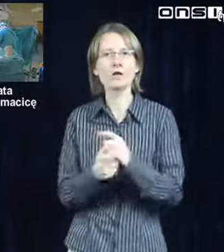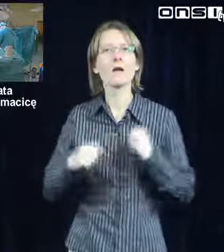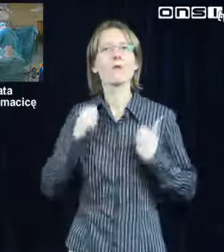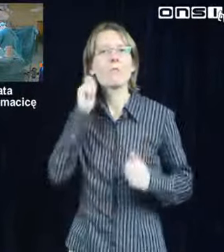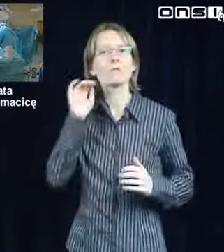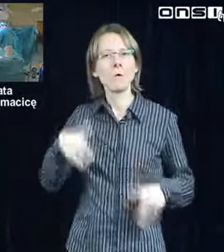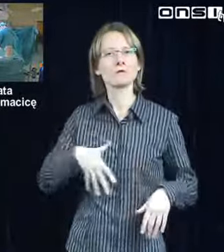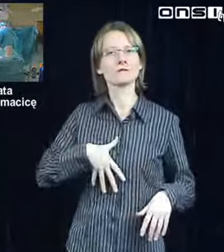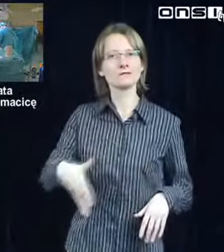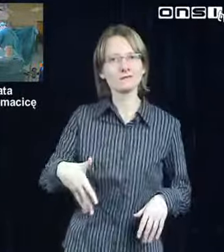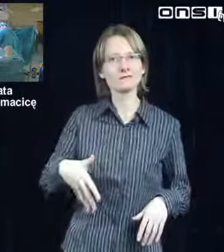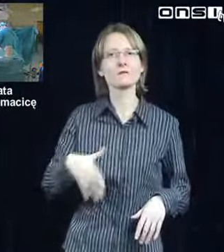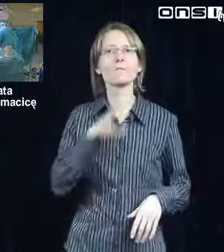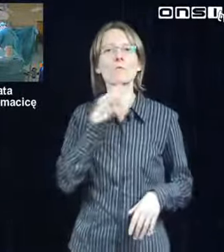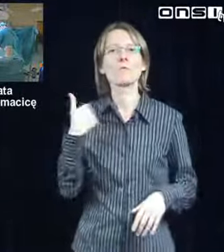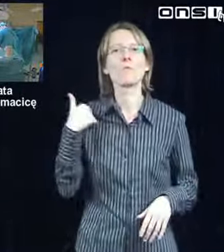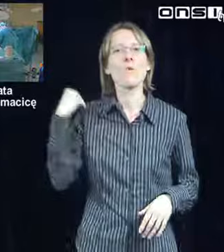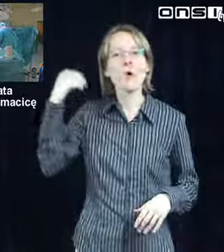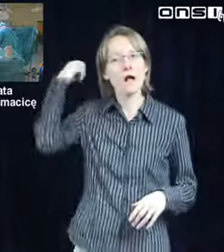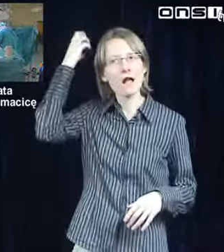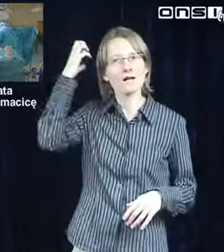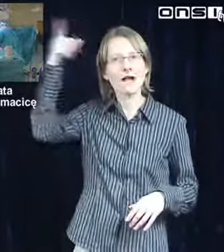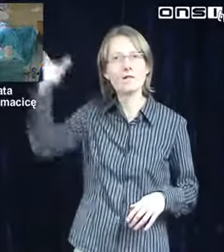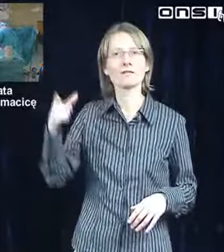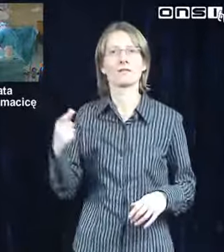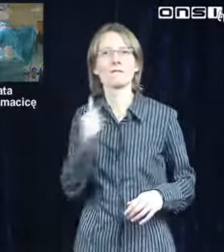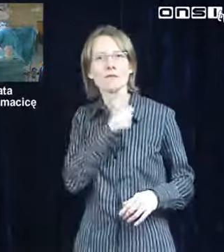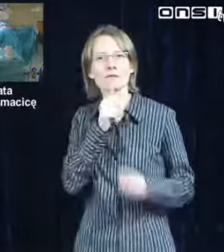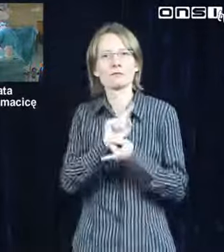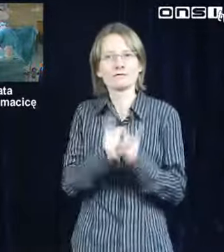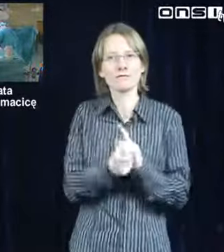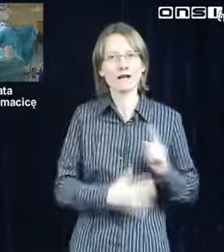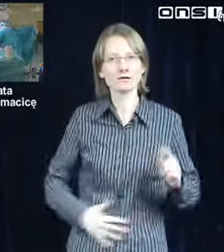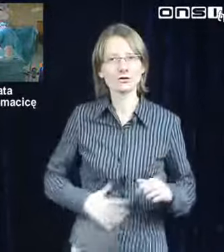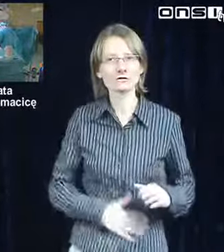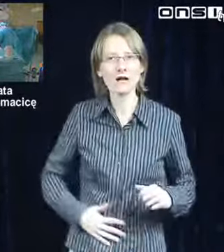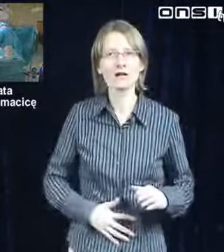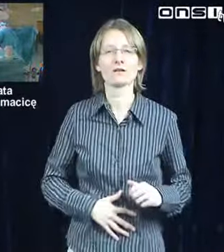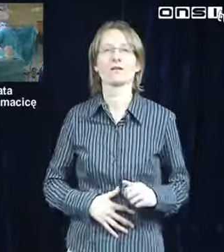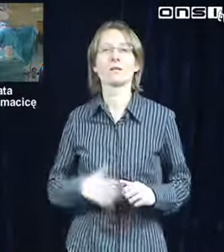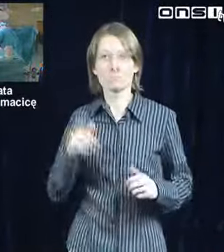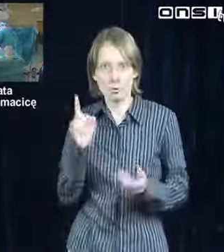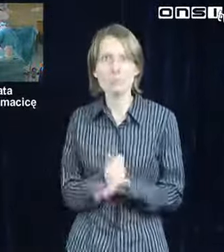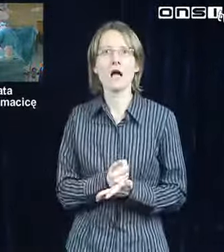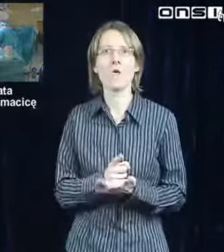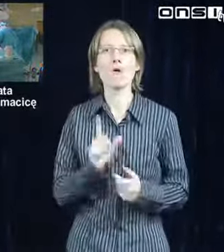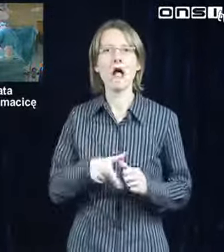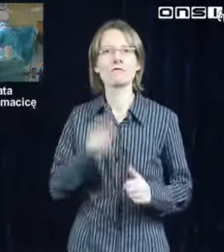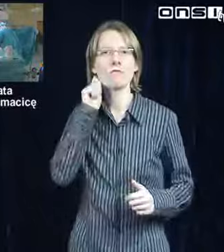I can't dream Cause I get something to believe in, mission